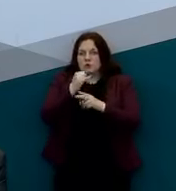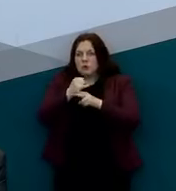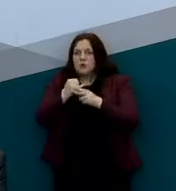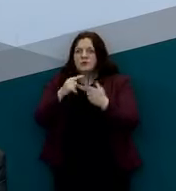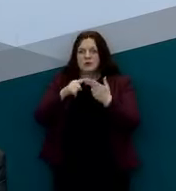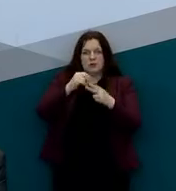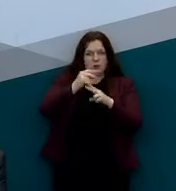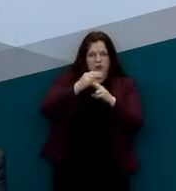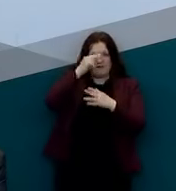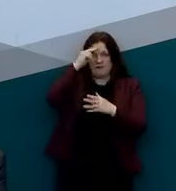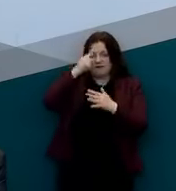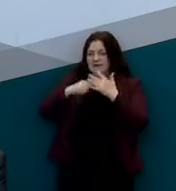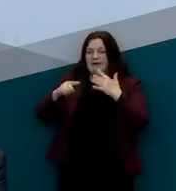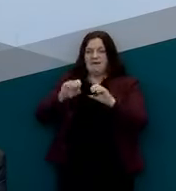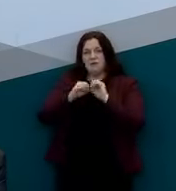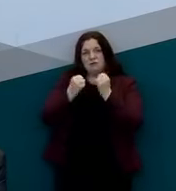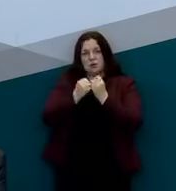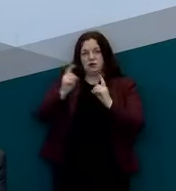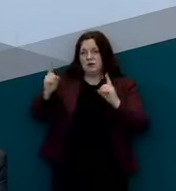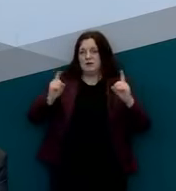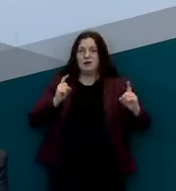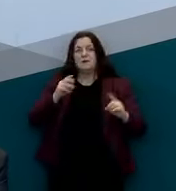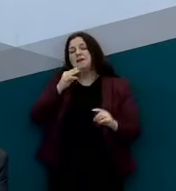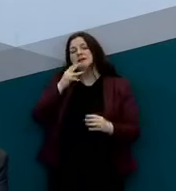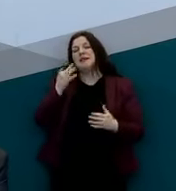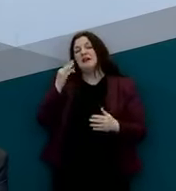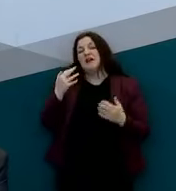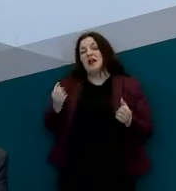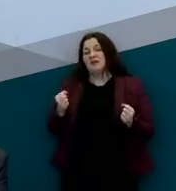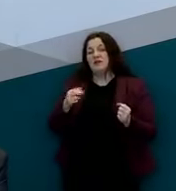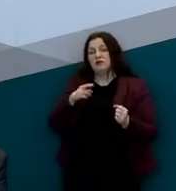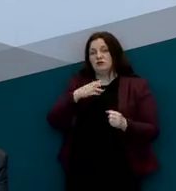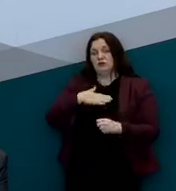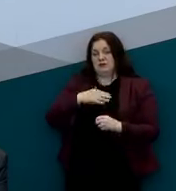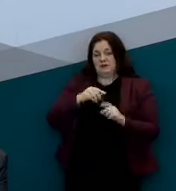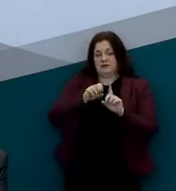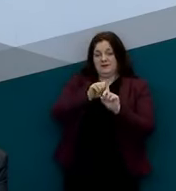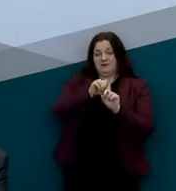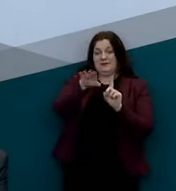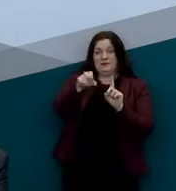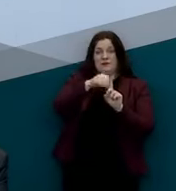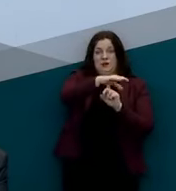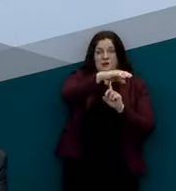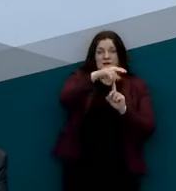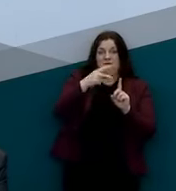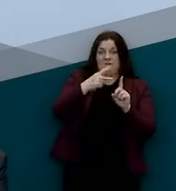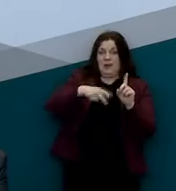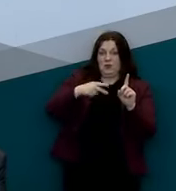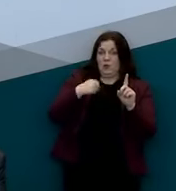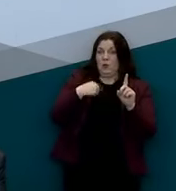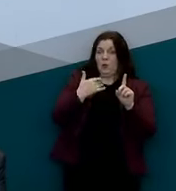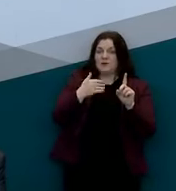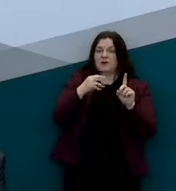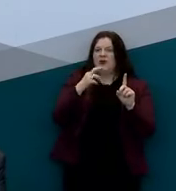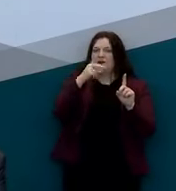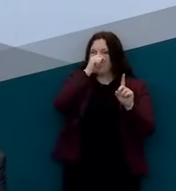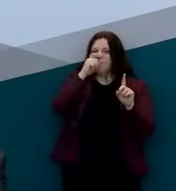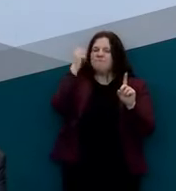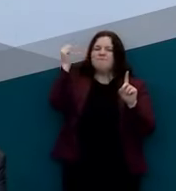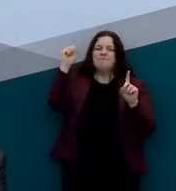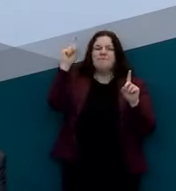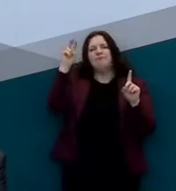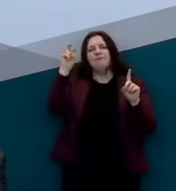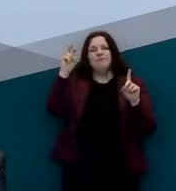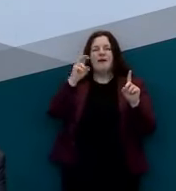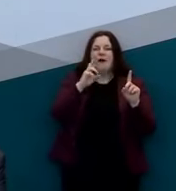basic social distancing measures and got that r value down from four people infected for every one person